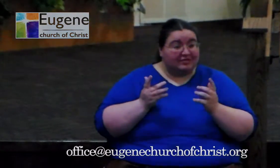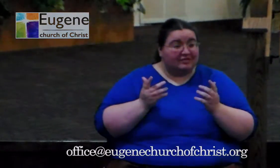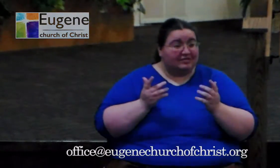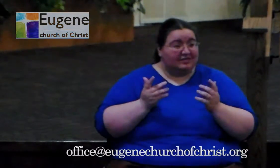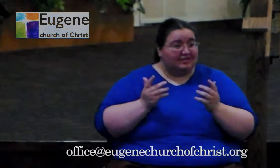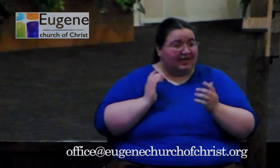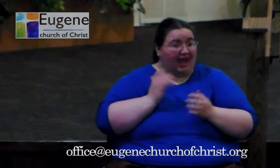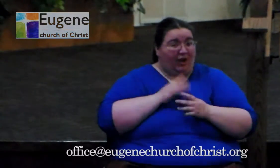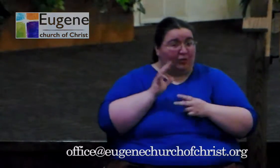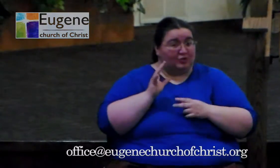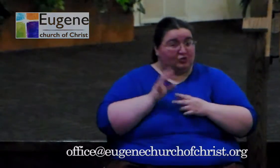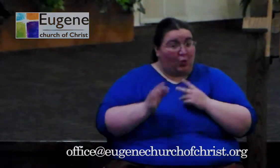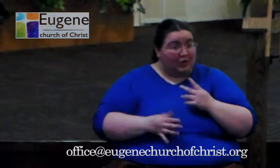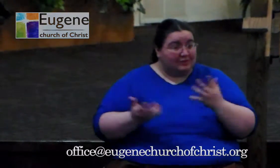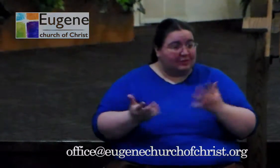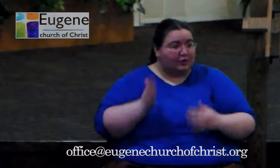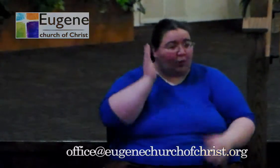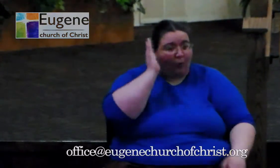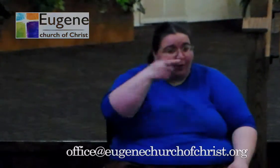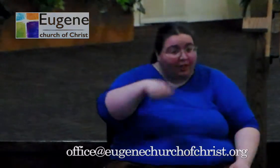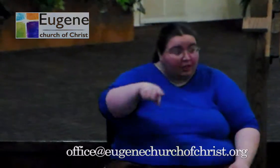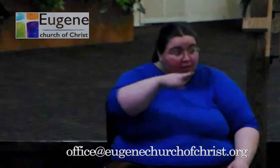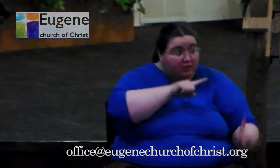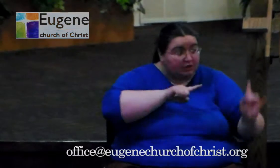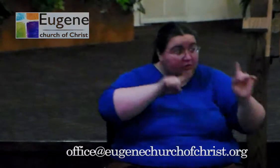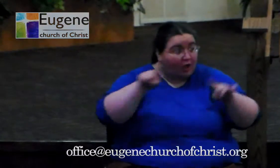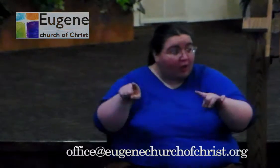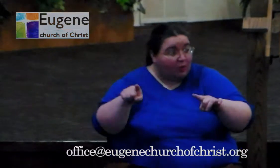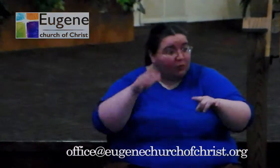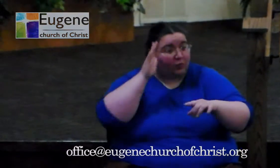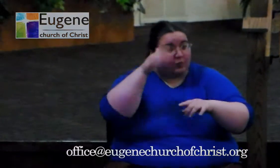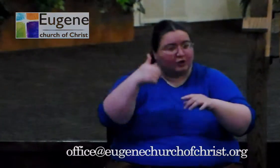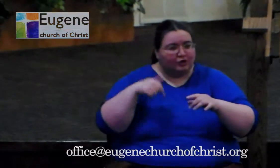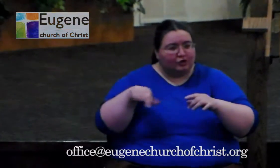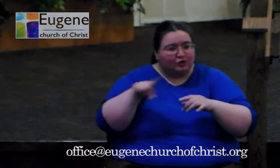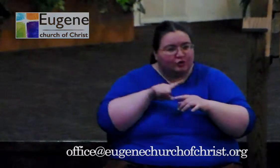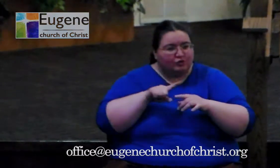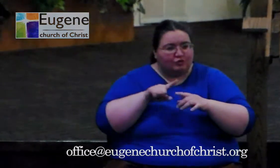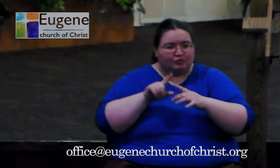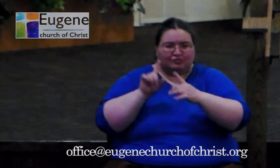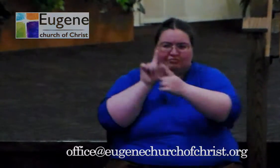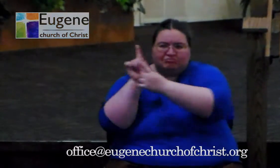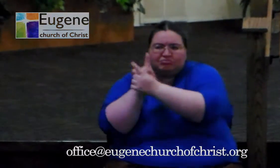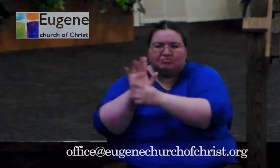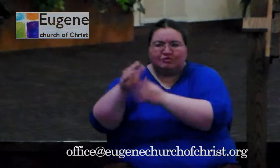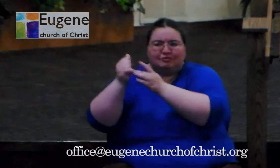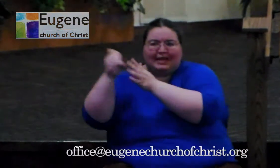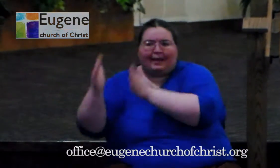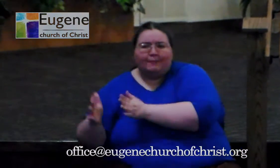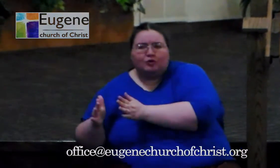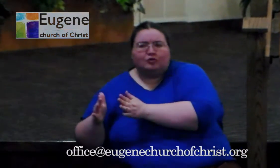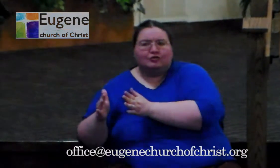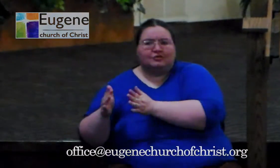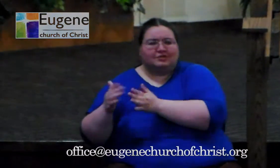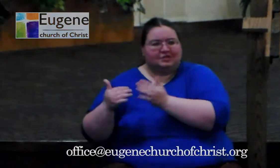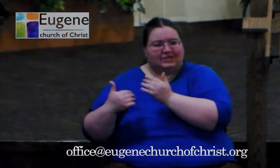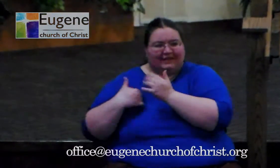Will you with your neighbors cultivate the kind of relationship where you can have this conversation? Will you with your co-workers cultivate the kind of relationship where you can have these